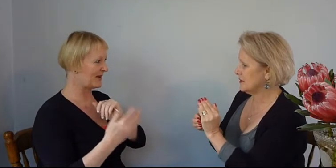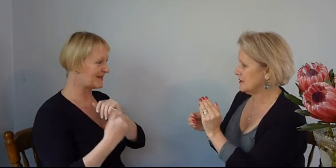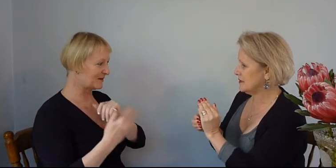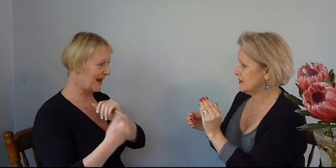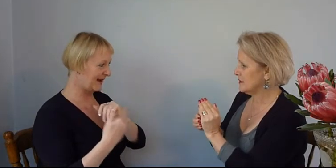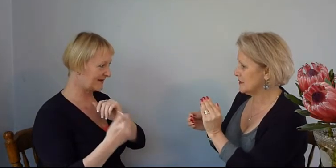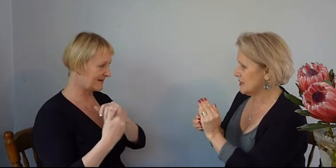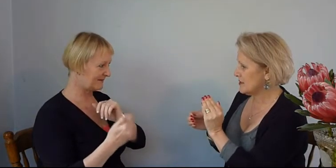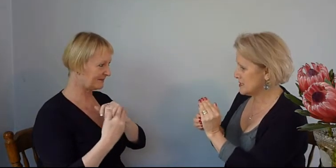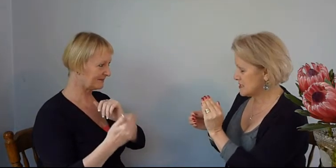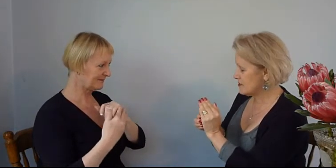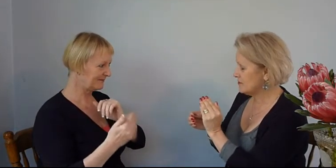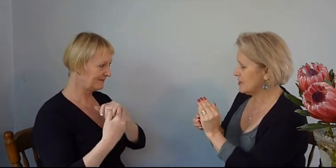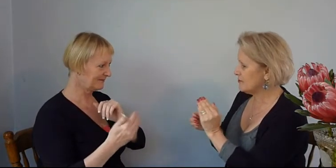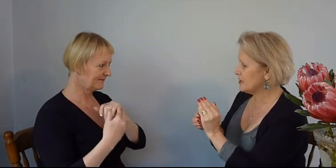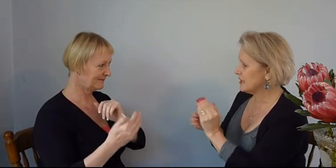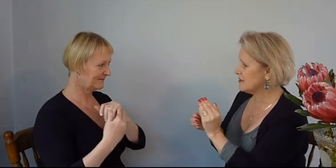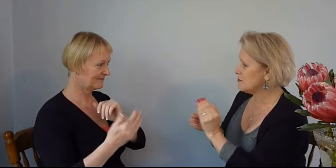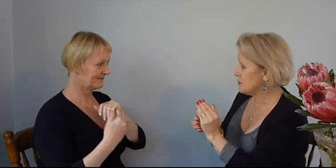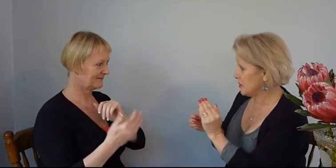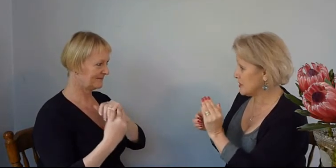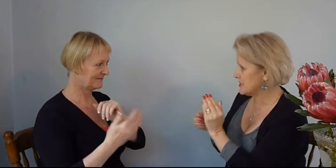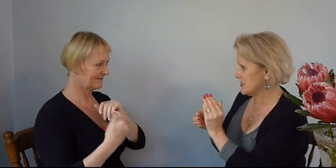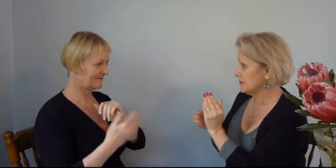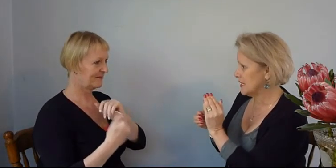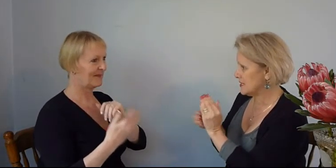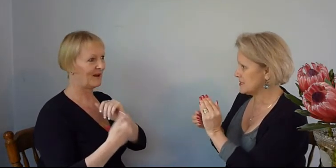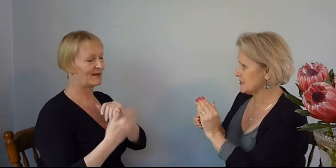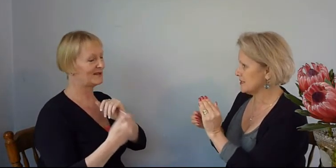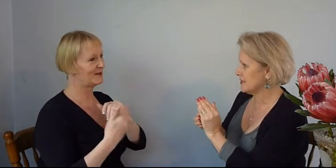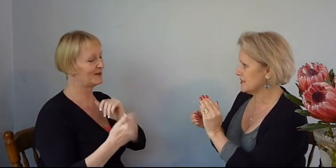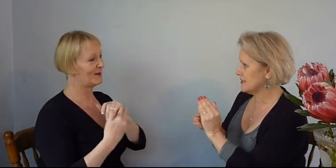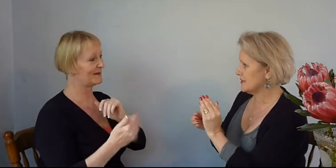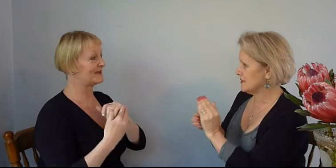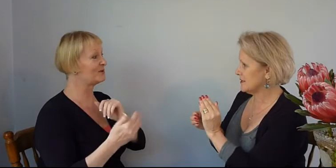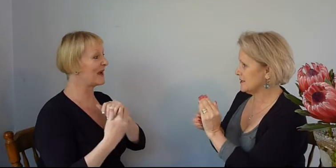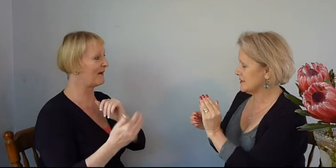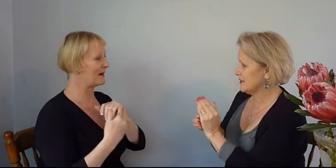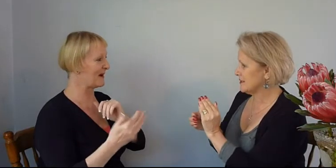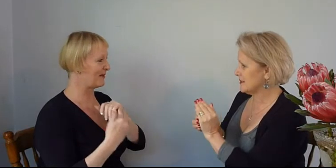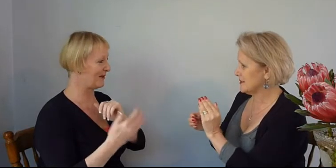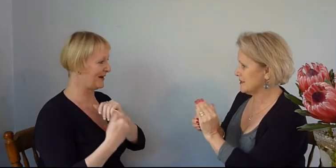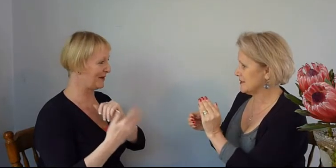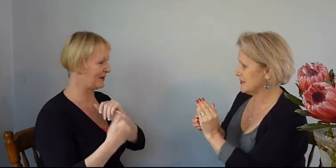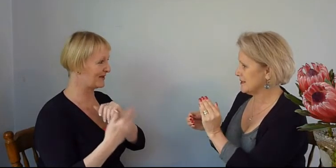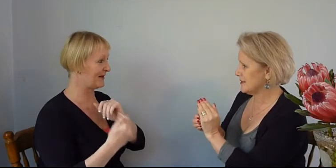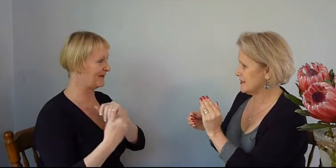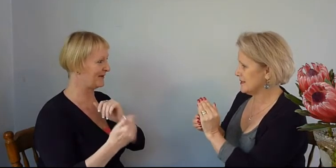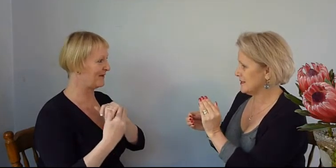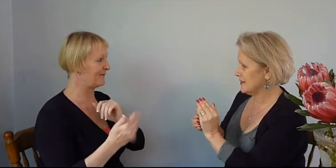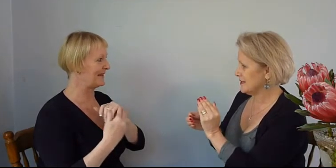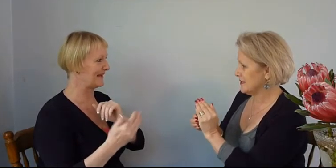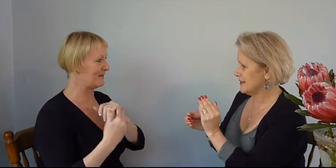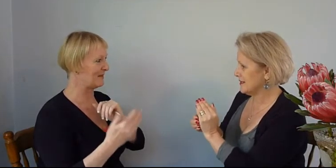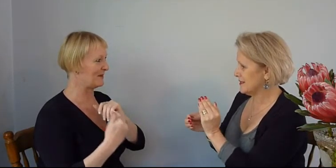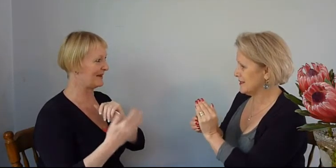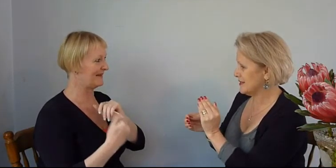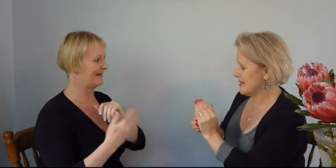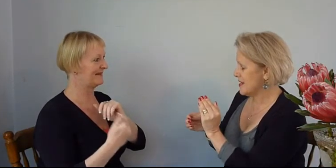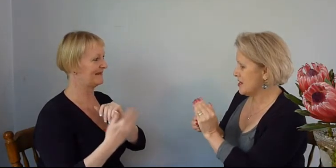still has. This terrified feeling that my body still has. I didn't know I was still carrying my 13-year-old terrified feeling in my body. I